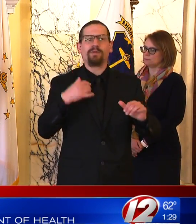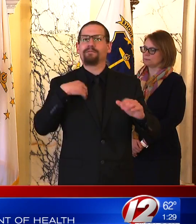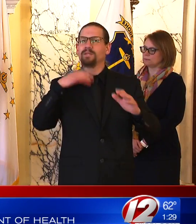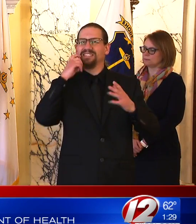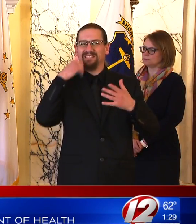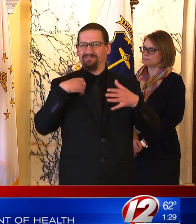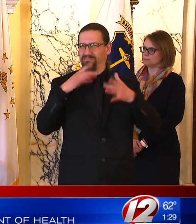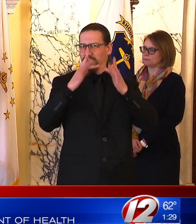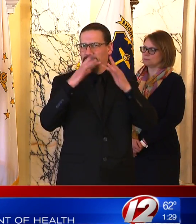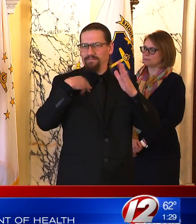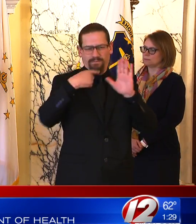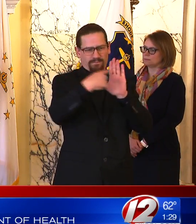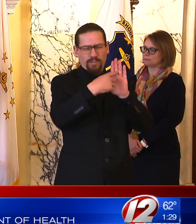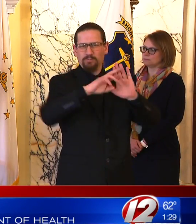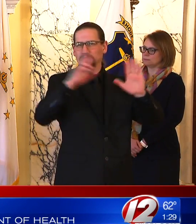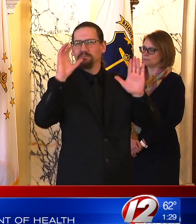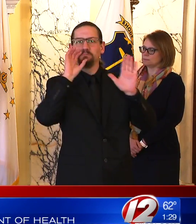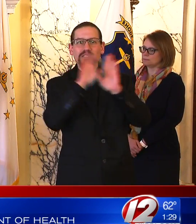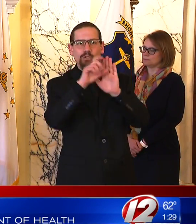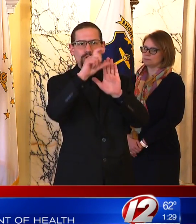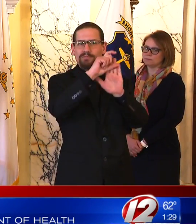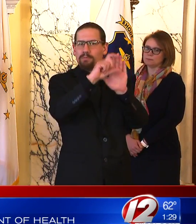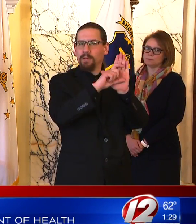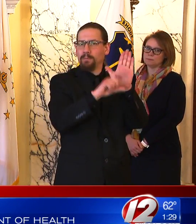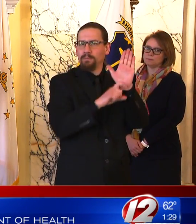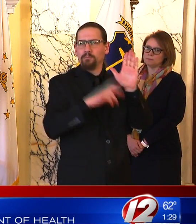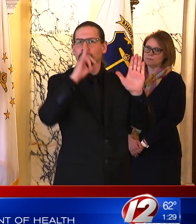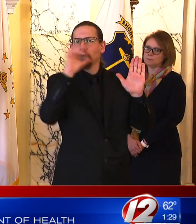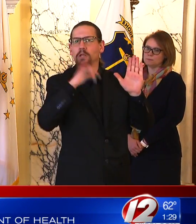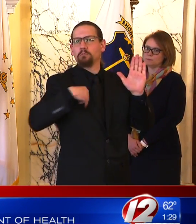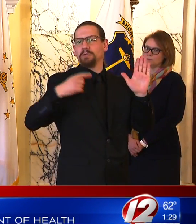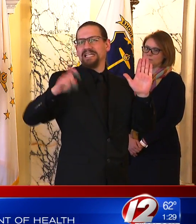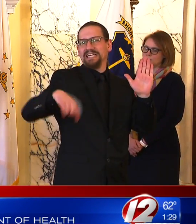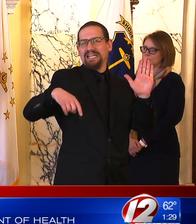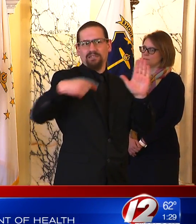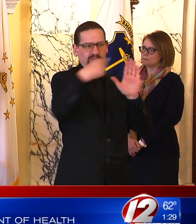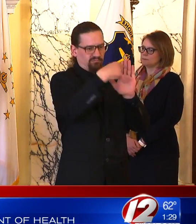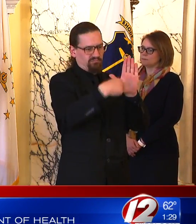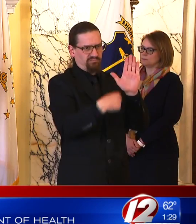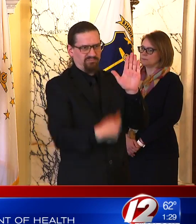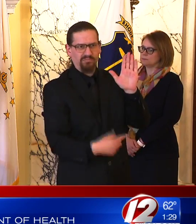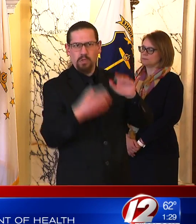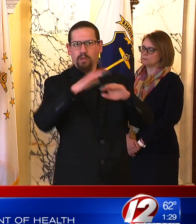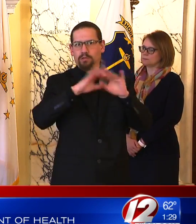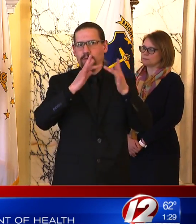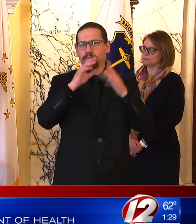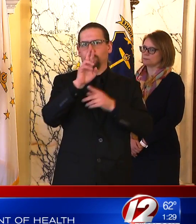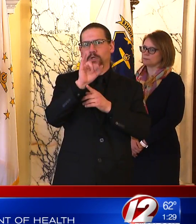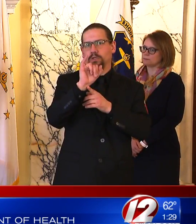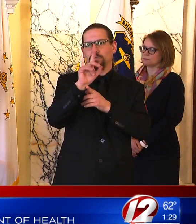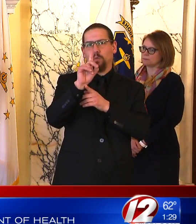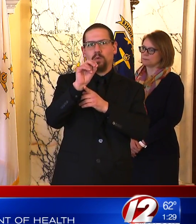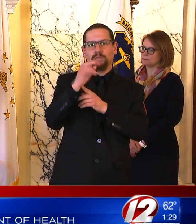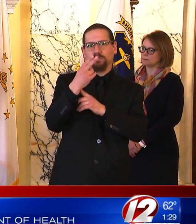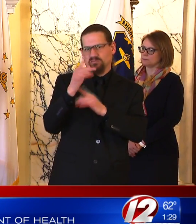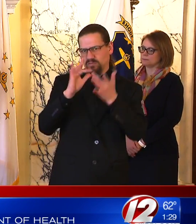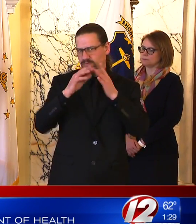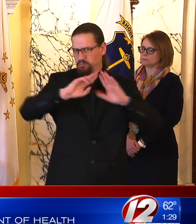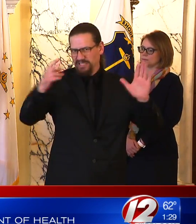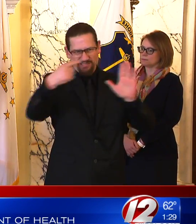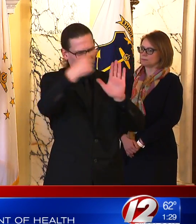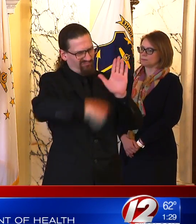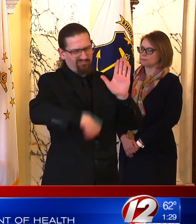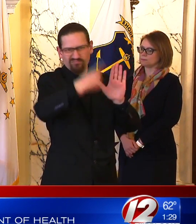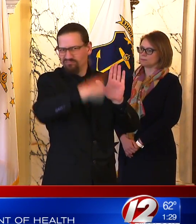In terms of data, as the governor said, we have 38 new cases. This brings our total